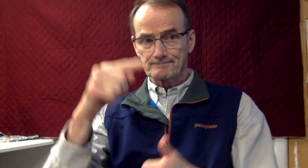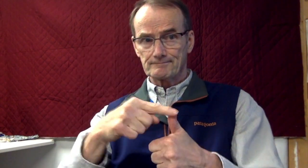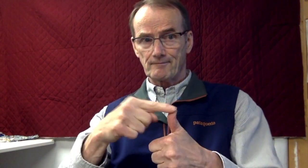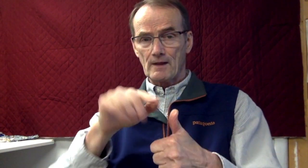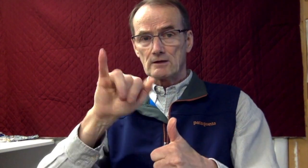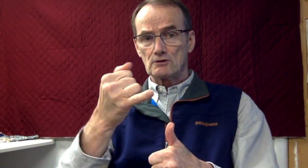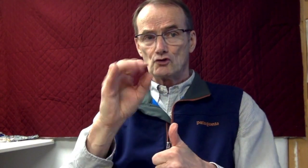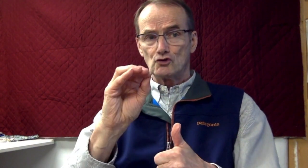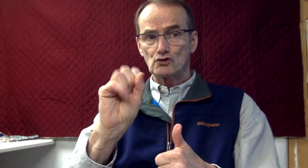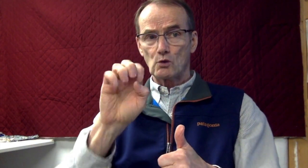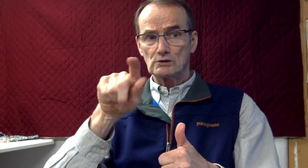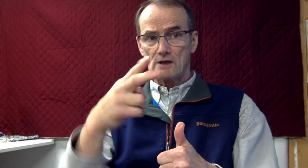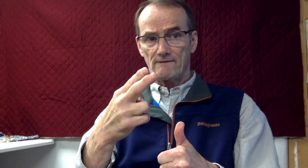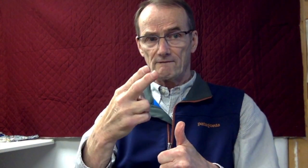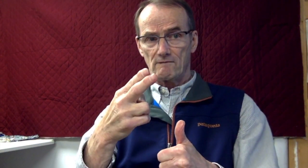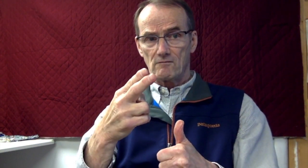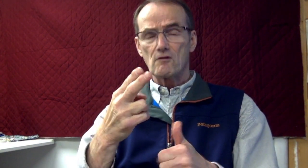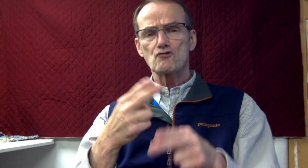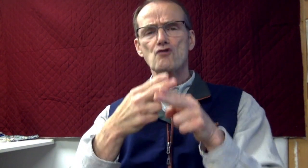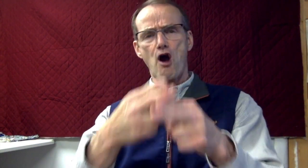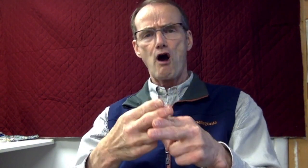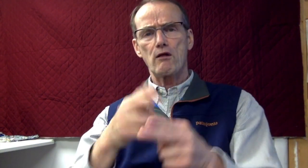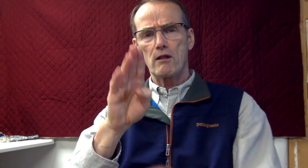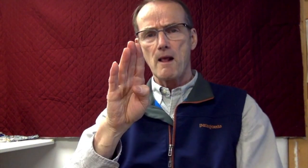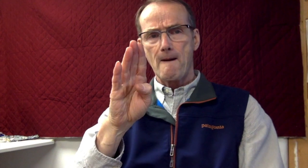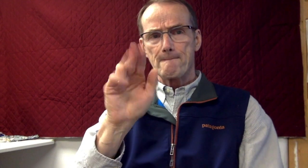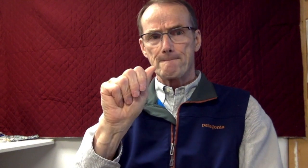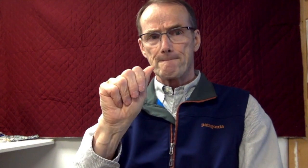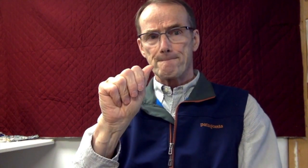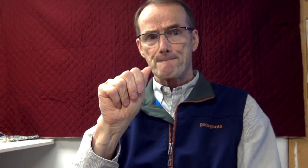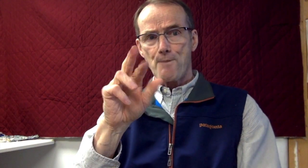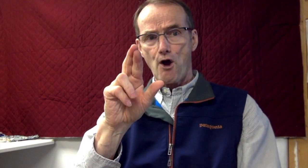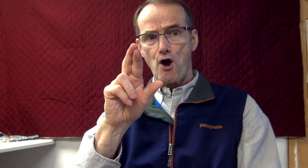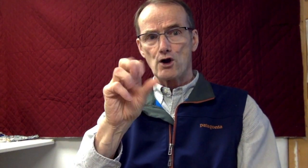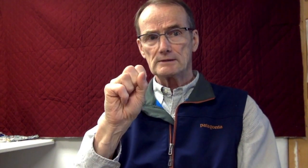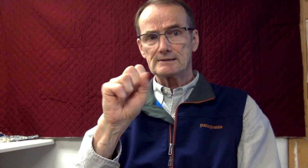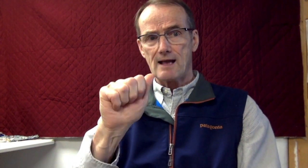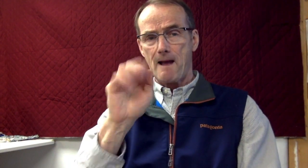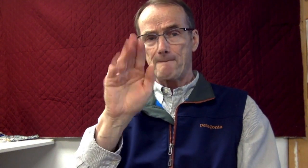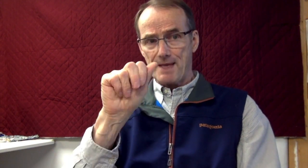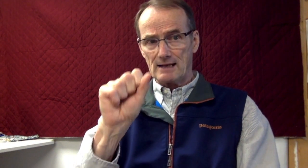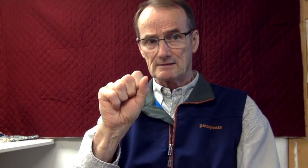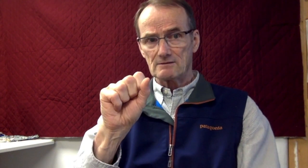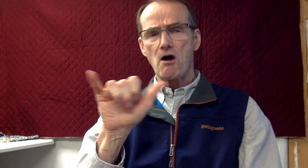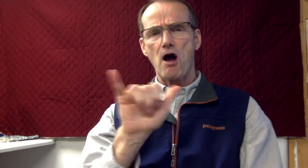So they proposed two, Judas, called Barsabbas, who is also known as Justus,